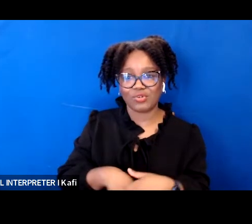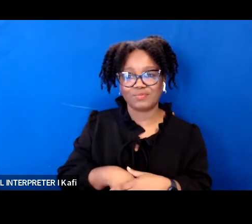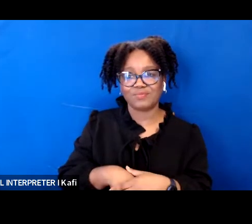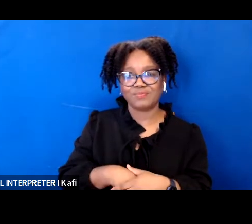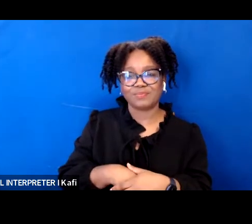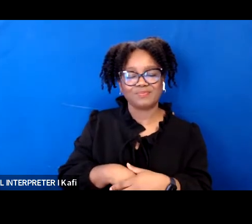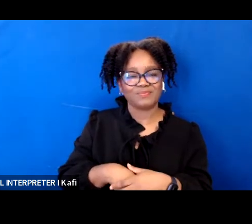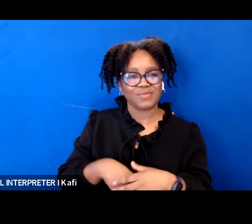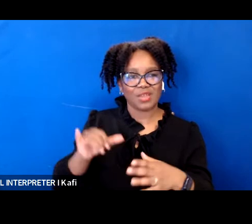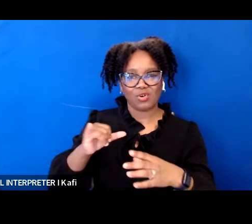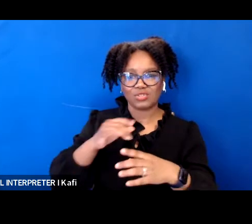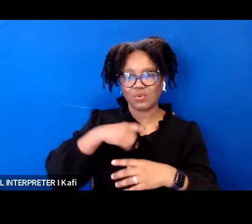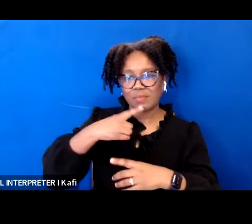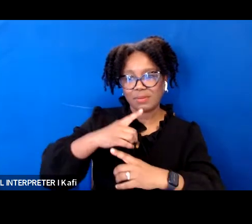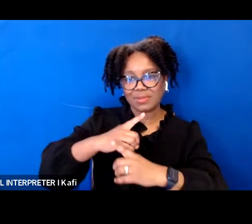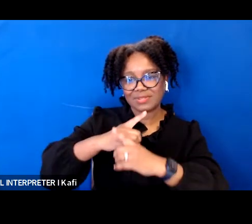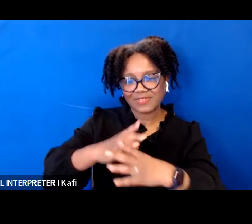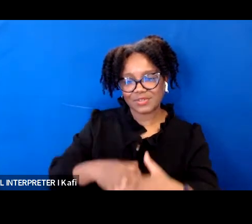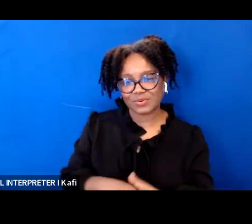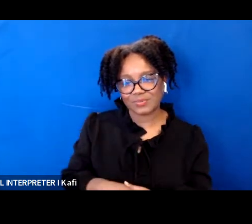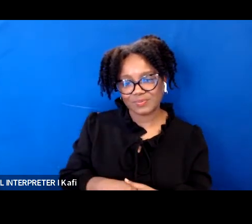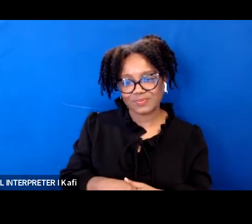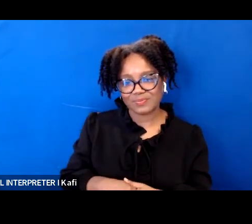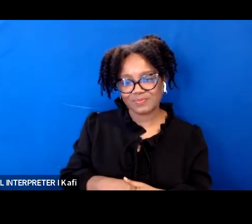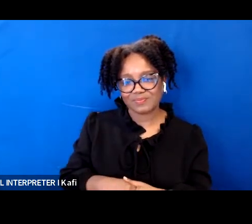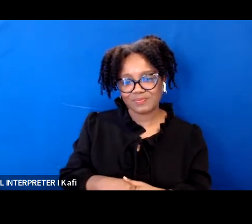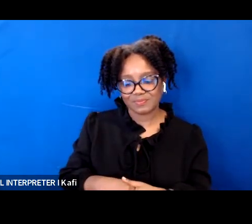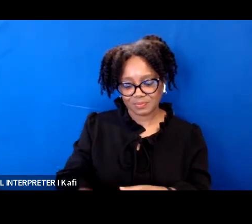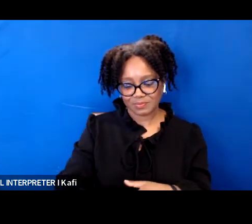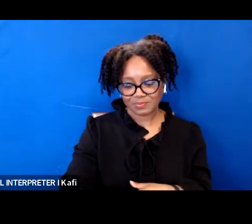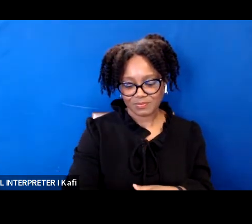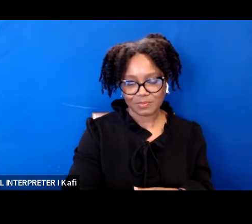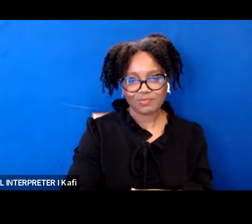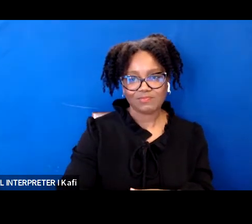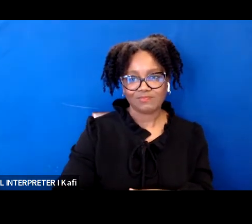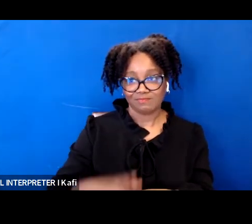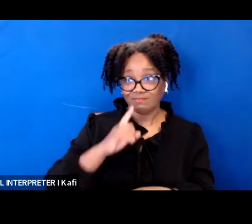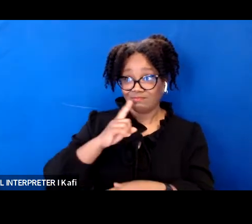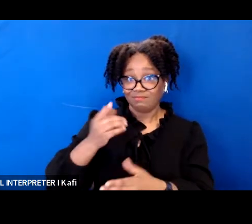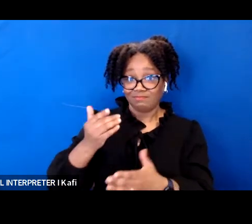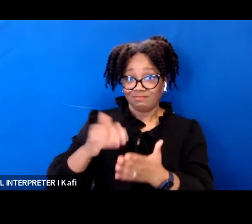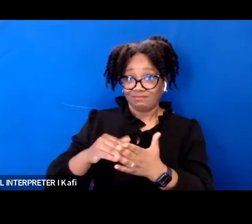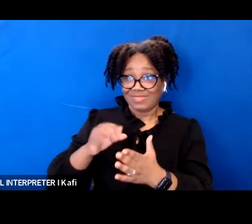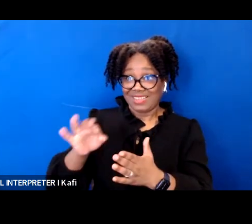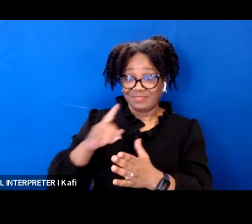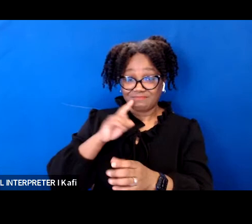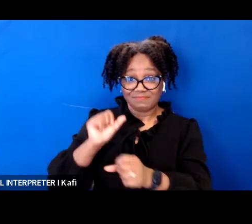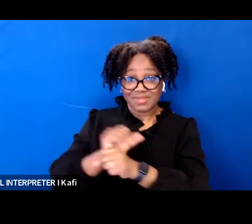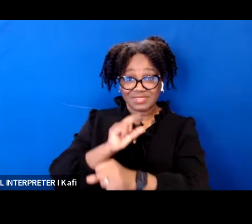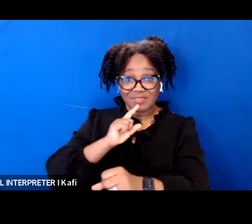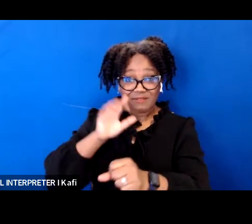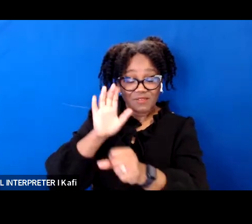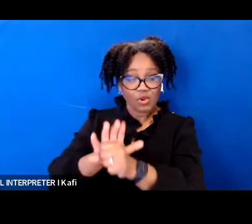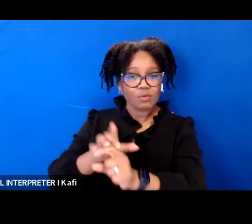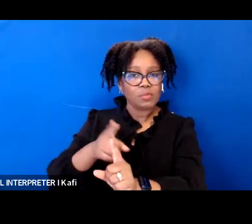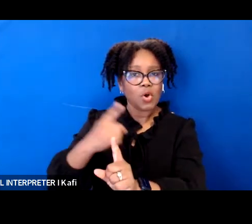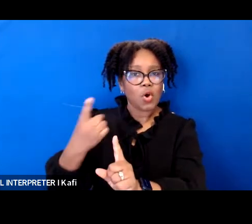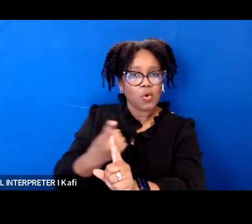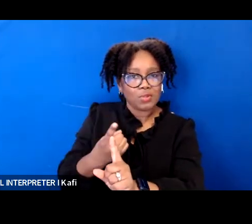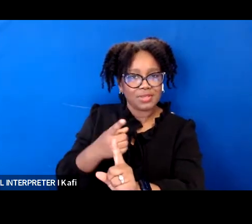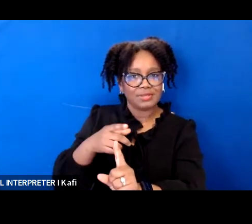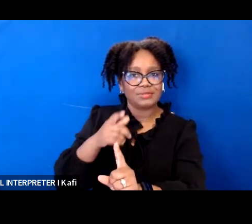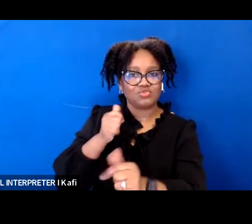confirmed judge jackson will be the only former public defender on the bench her work on behalf of individuals facing